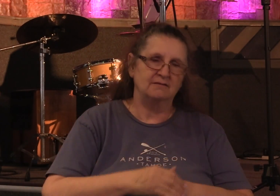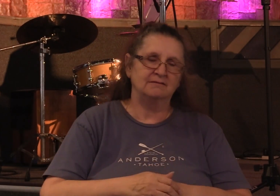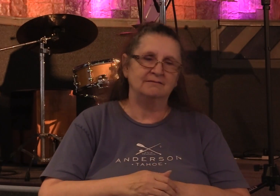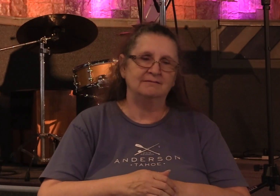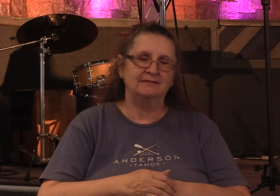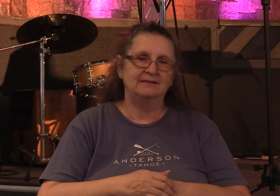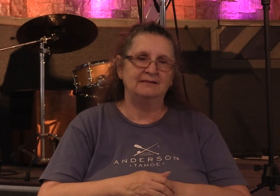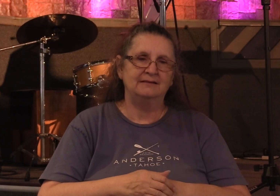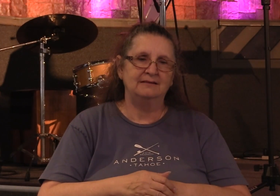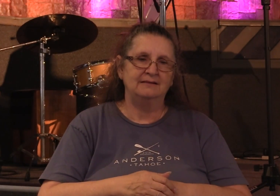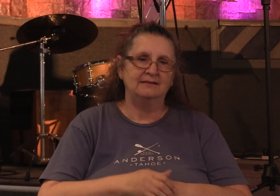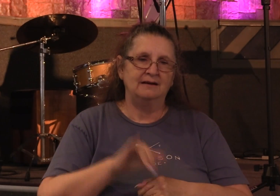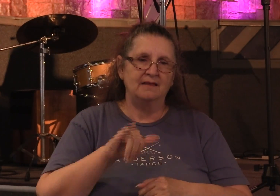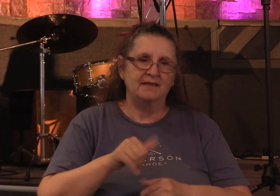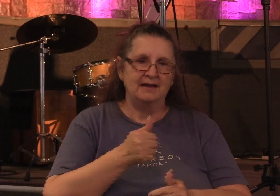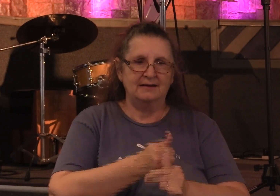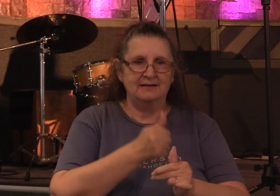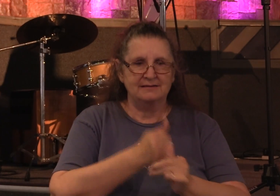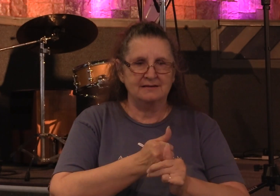And that in itself is a powerful witness.